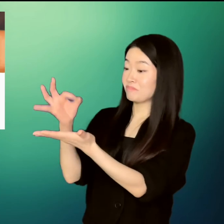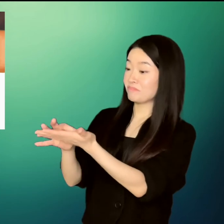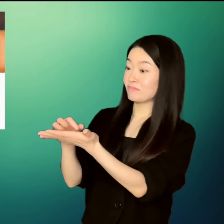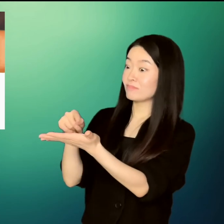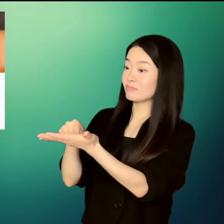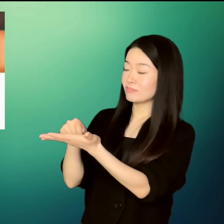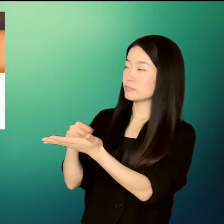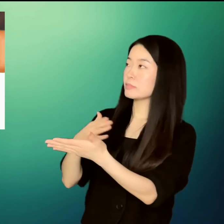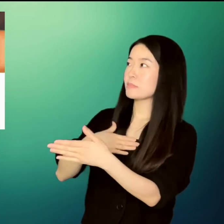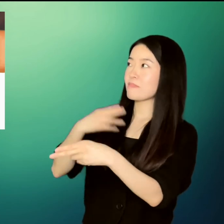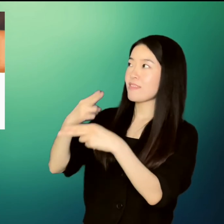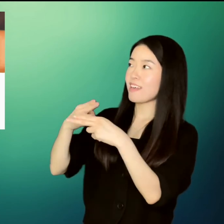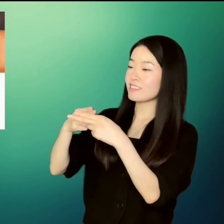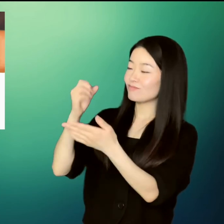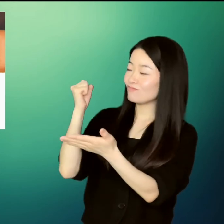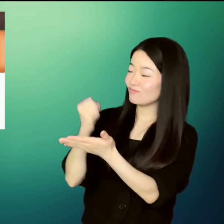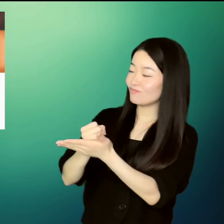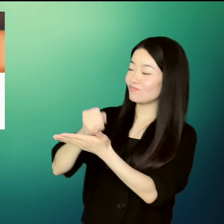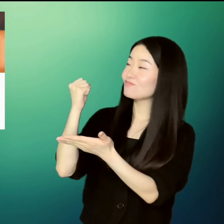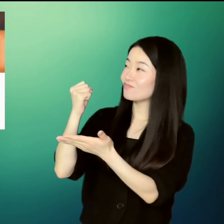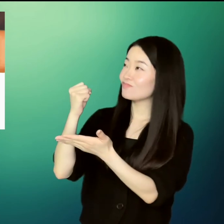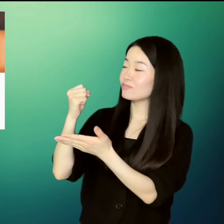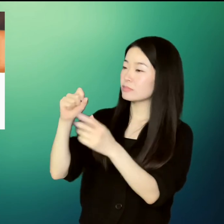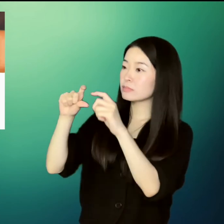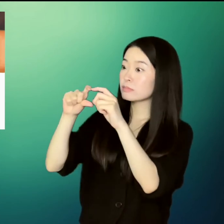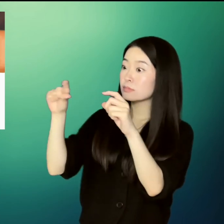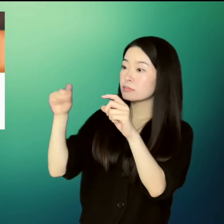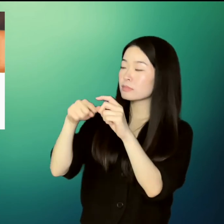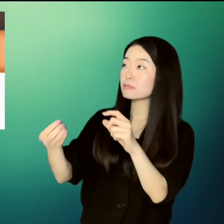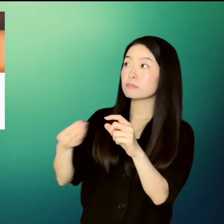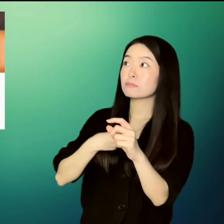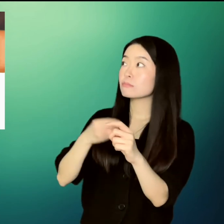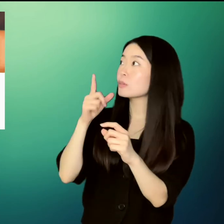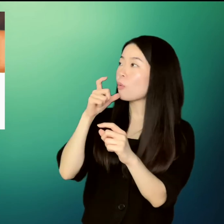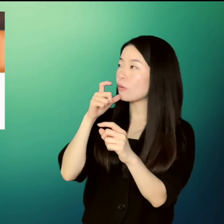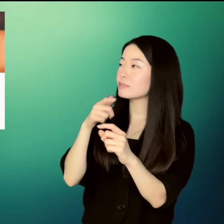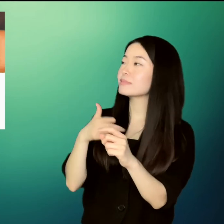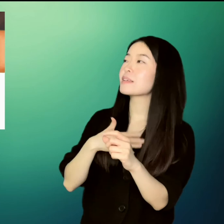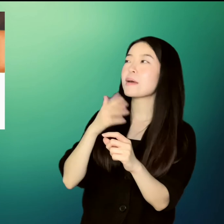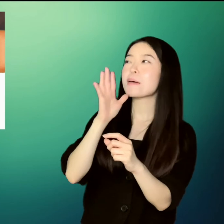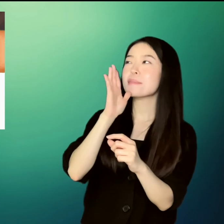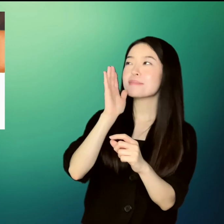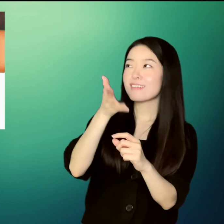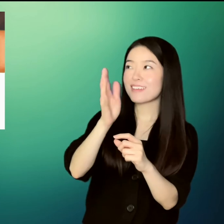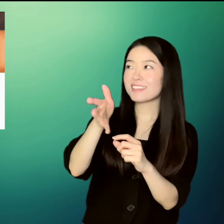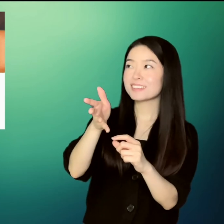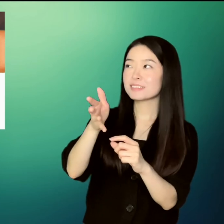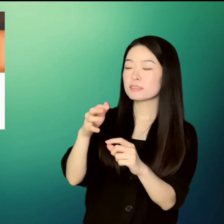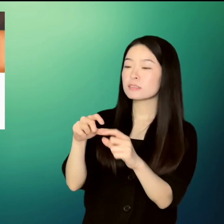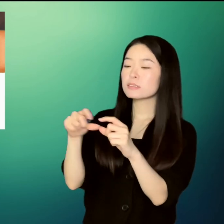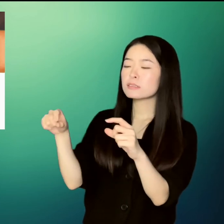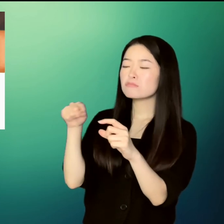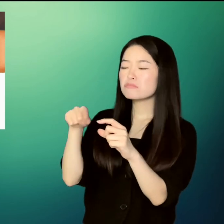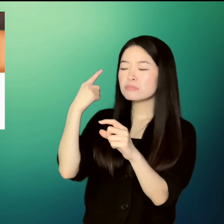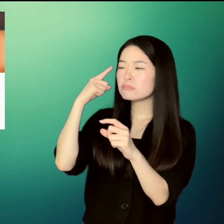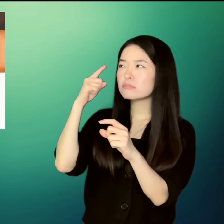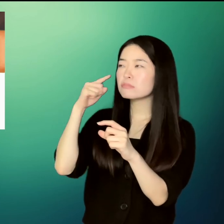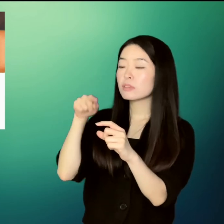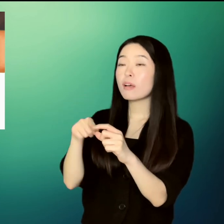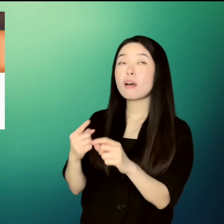This is my name stamp, she said. My grandma gave it to me. In